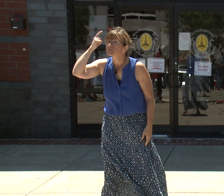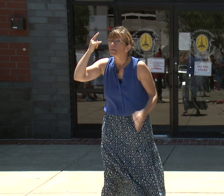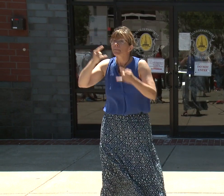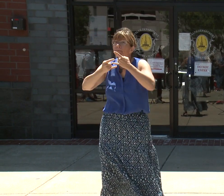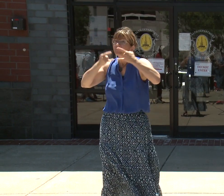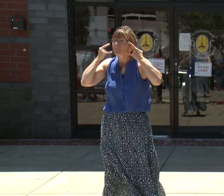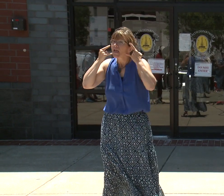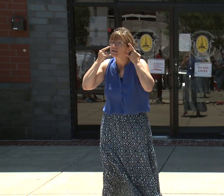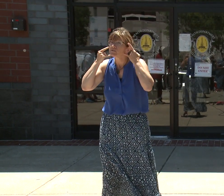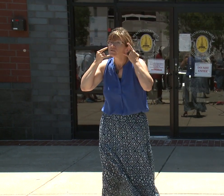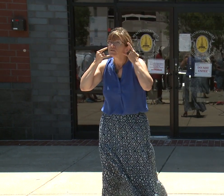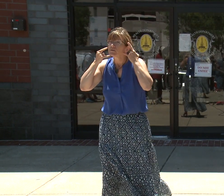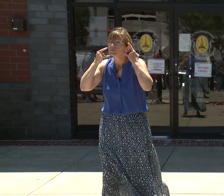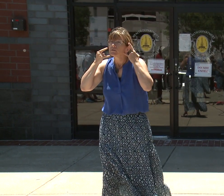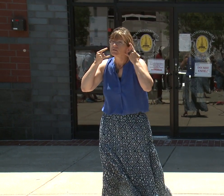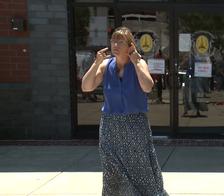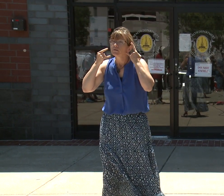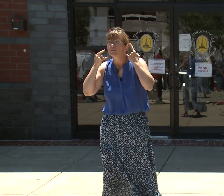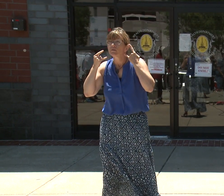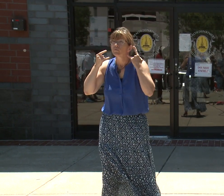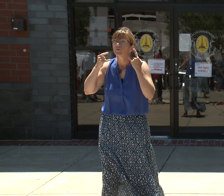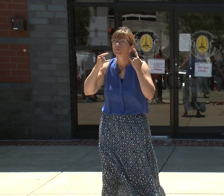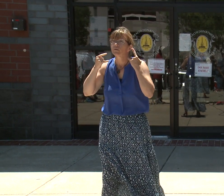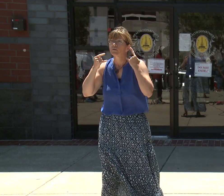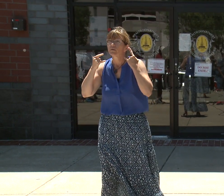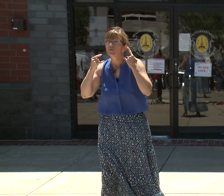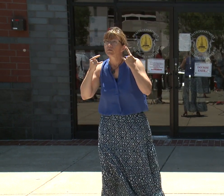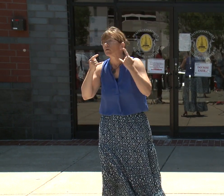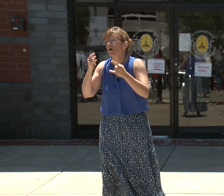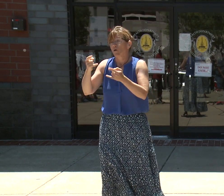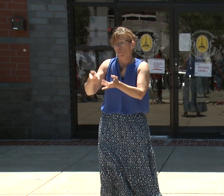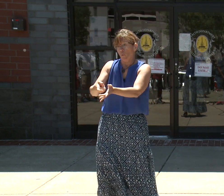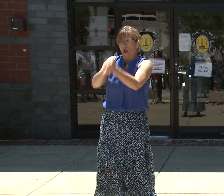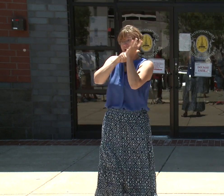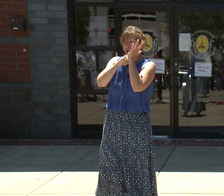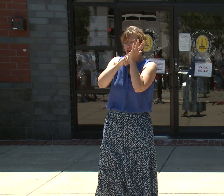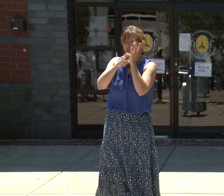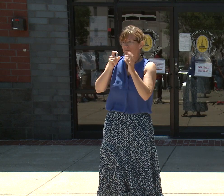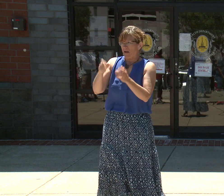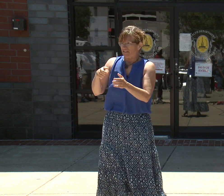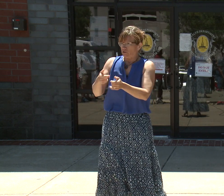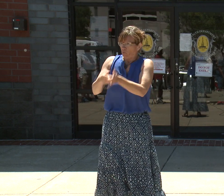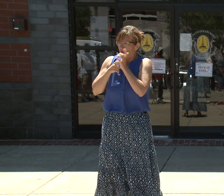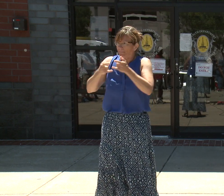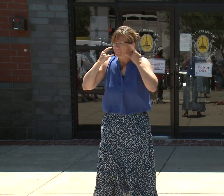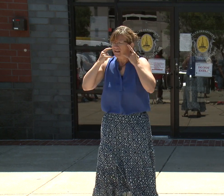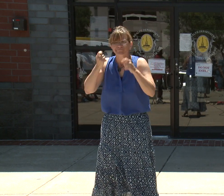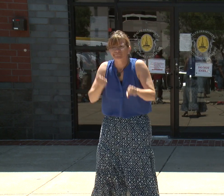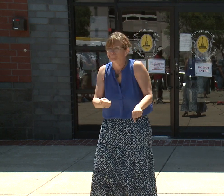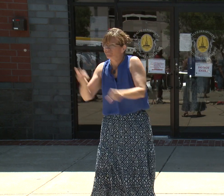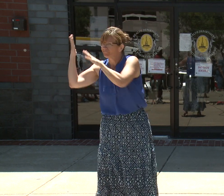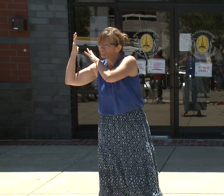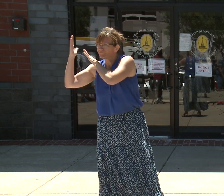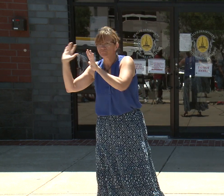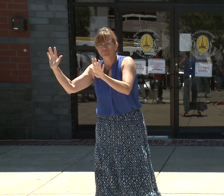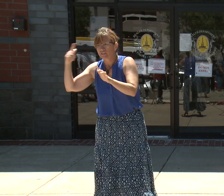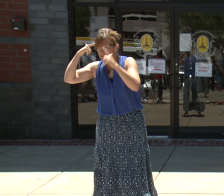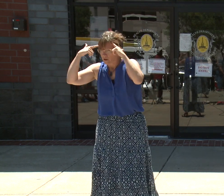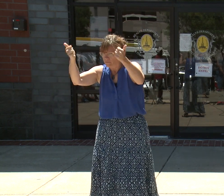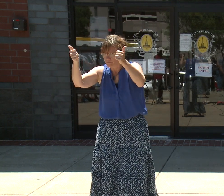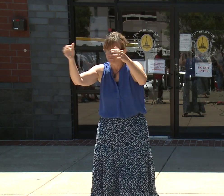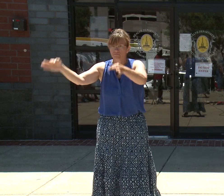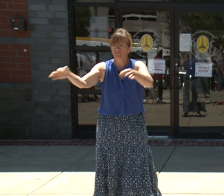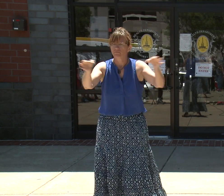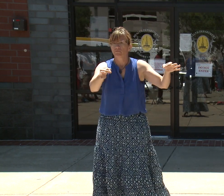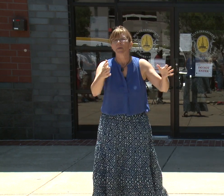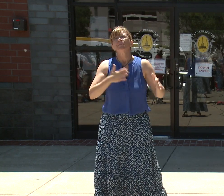I strongly urge every unvaccinated or partially vaccinated person to continue to mask when unable to socially